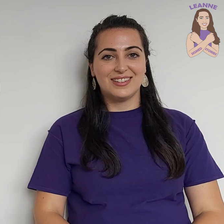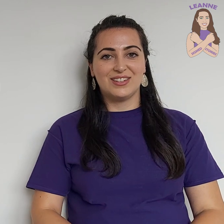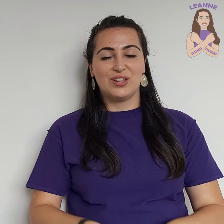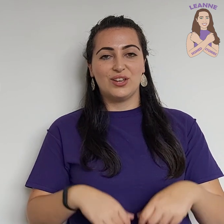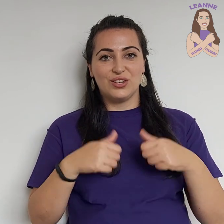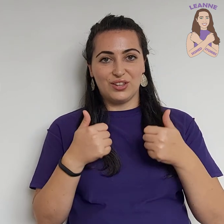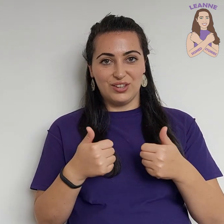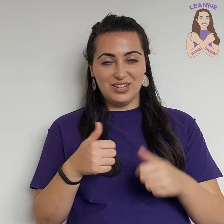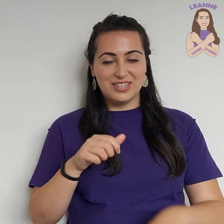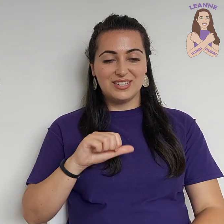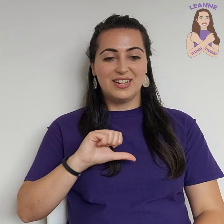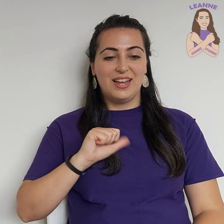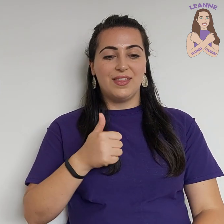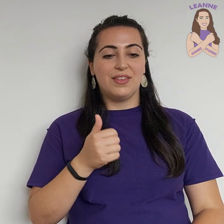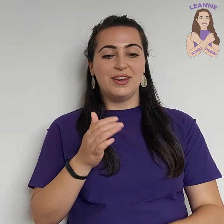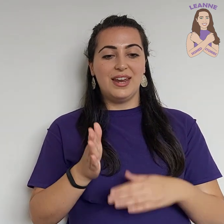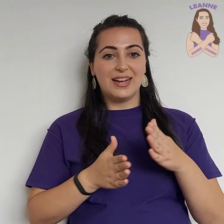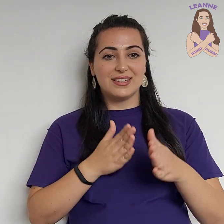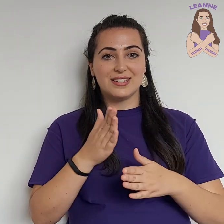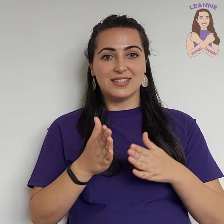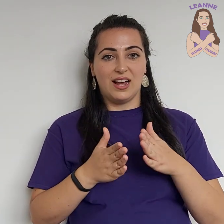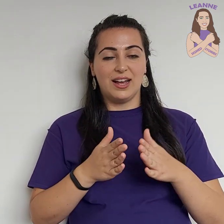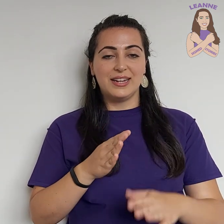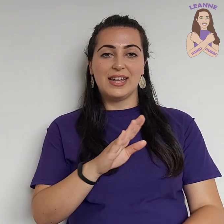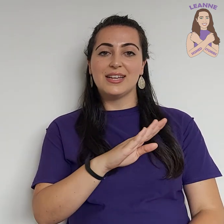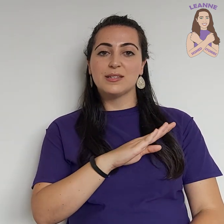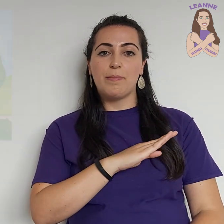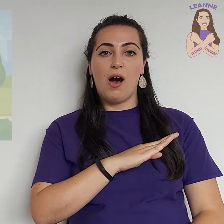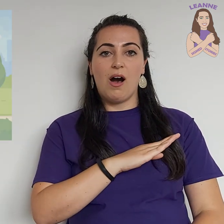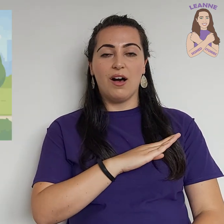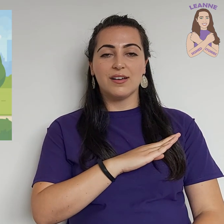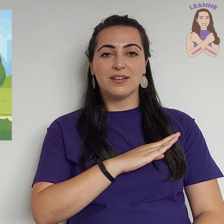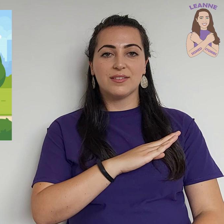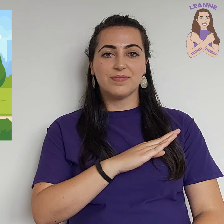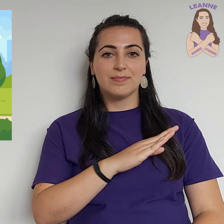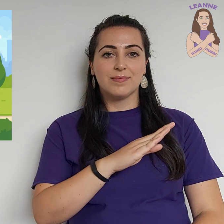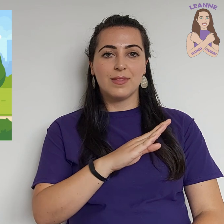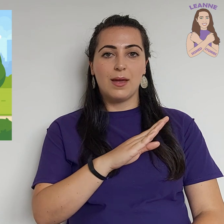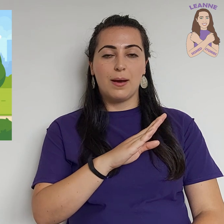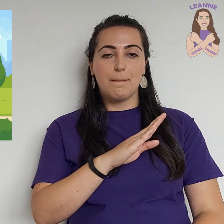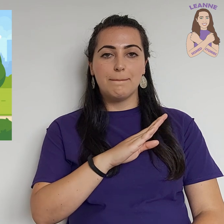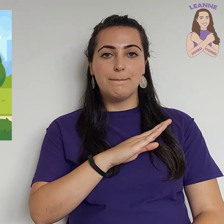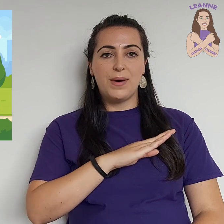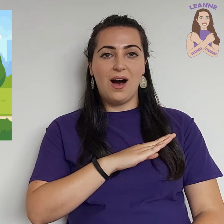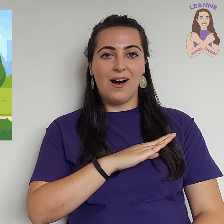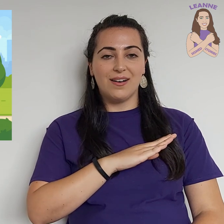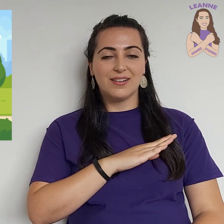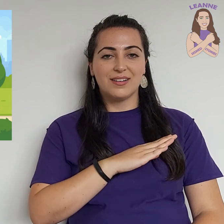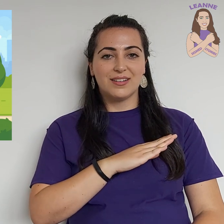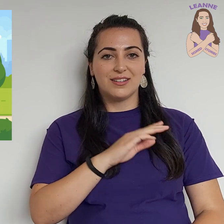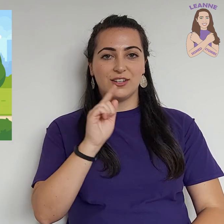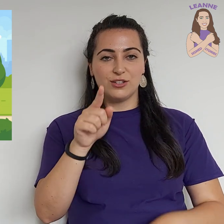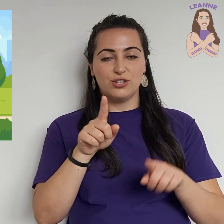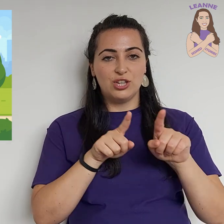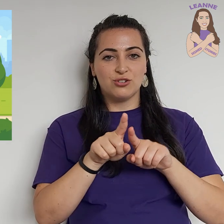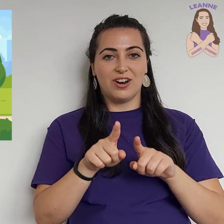Good. The next sign is park. Park. You try.